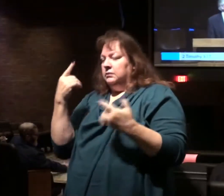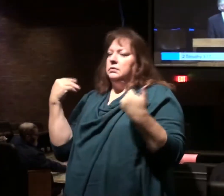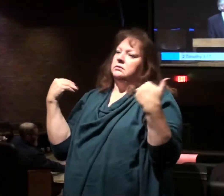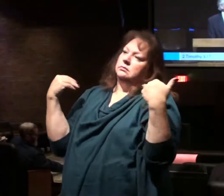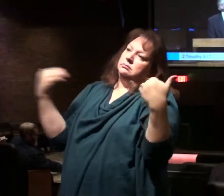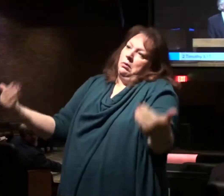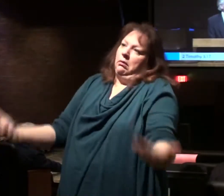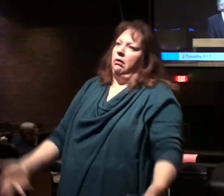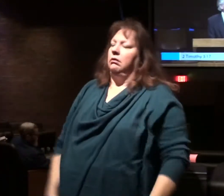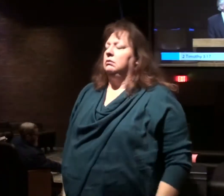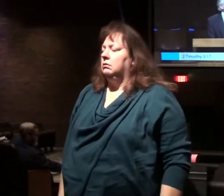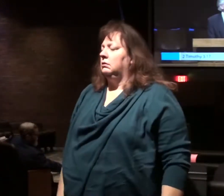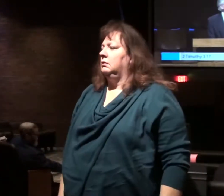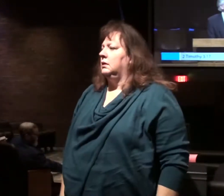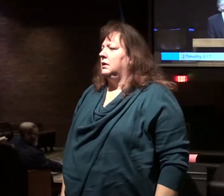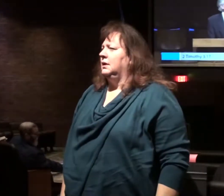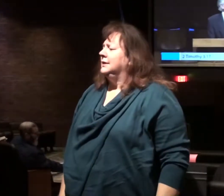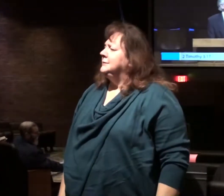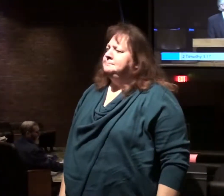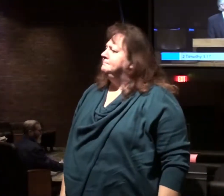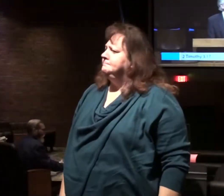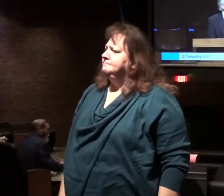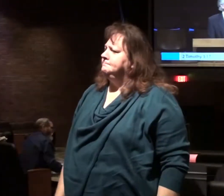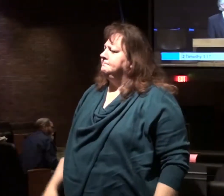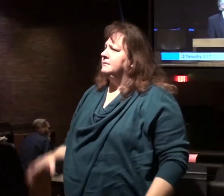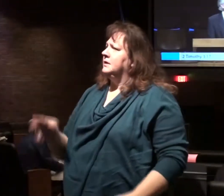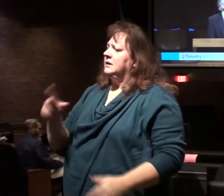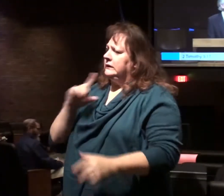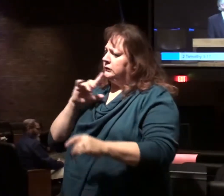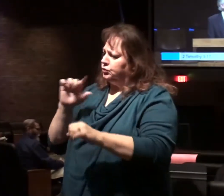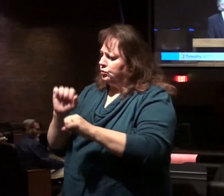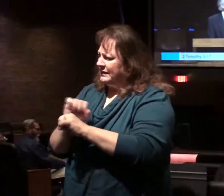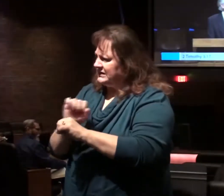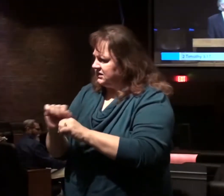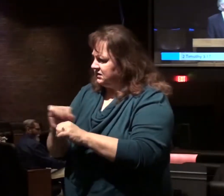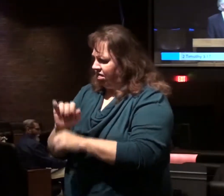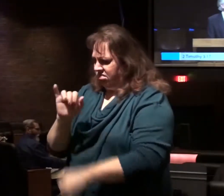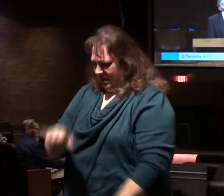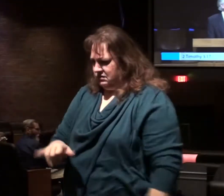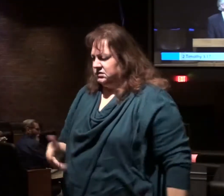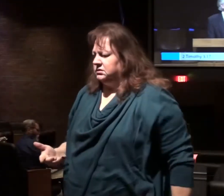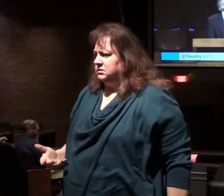on with things. And I think it's much more serious than that.